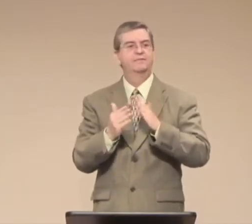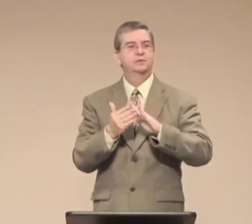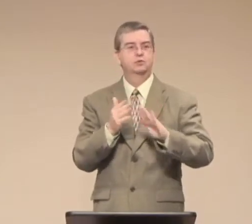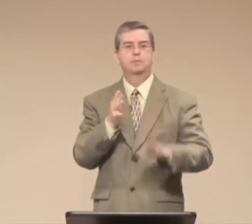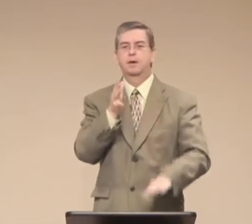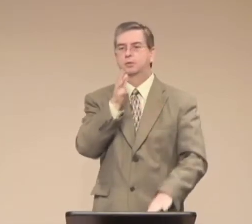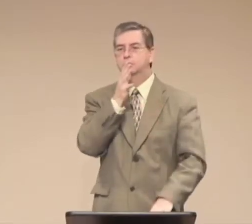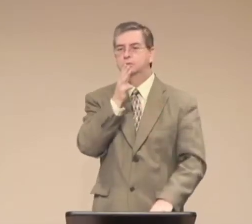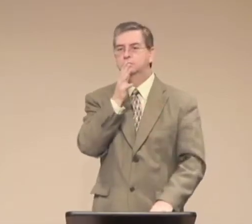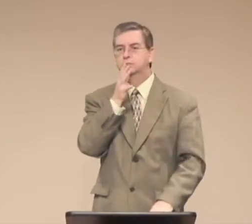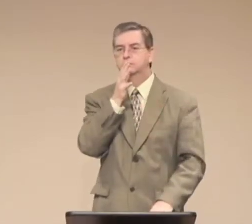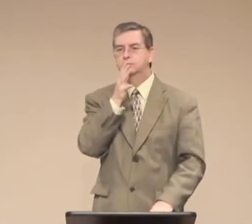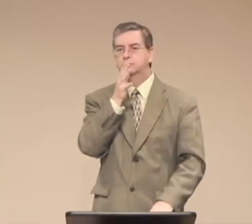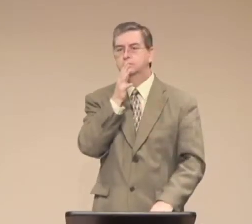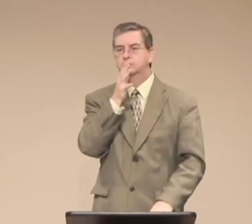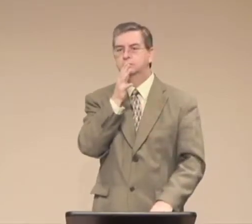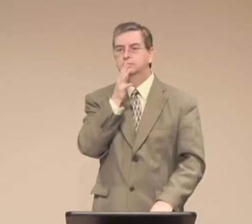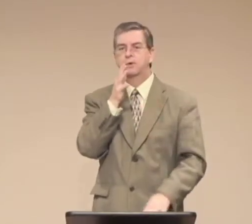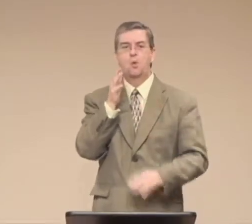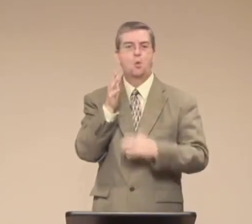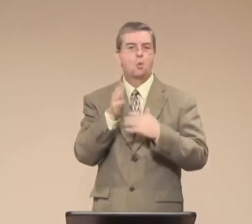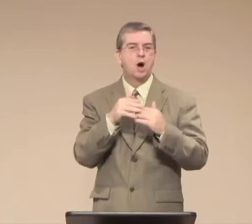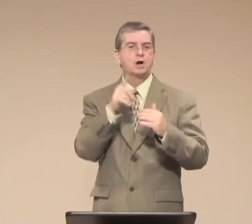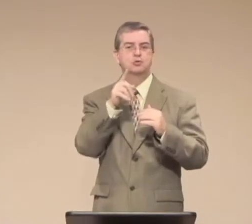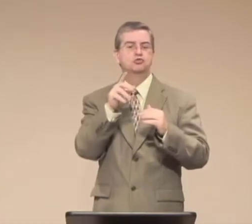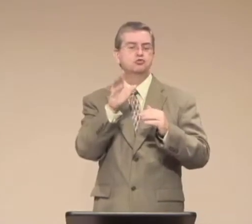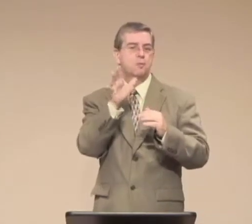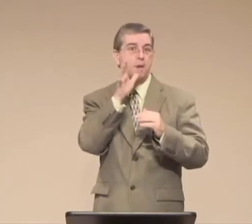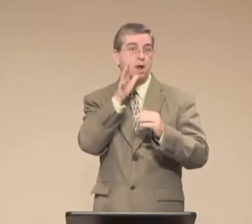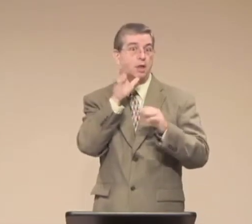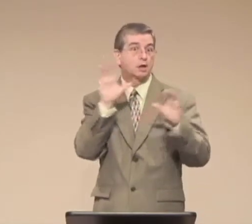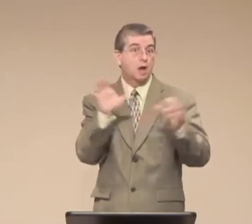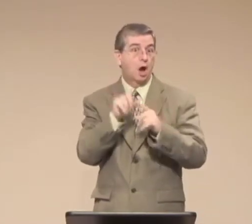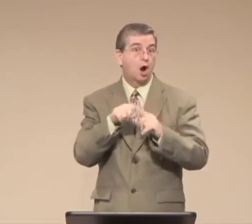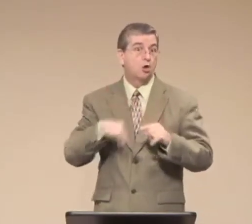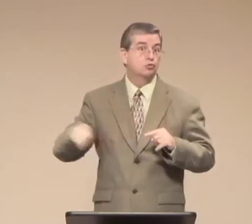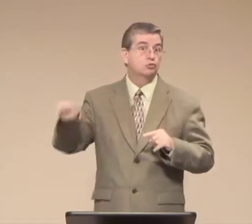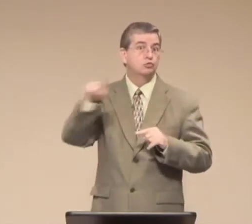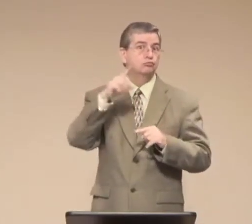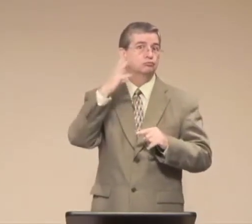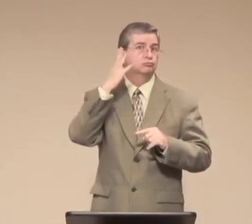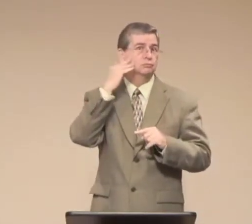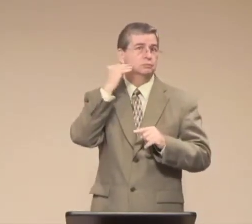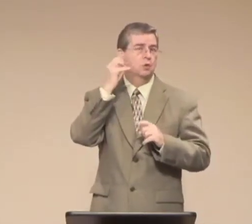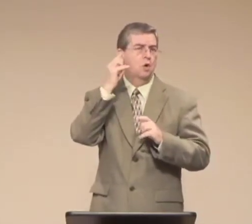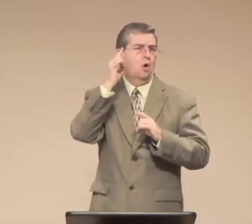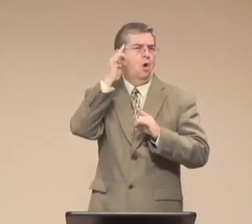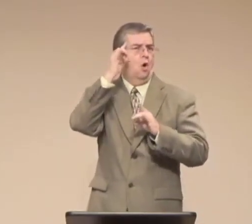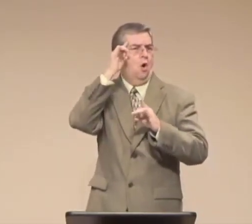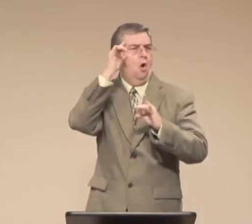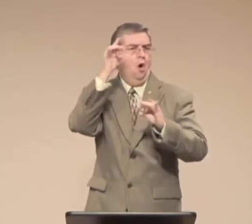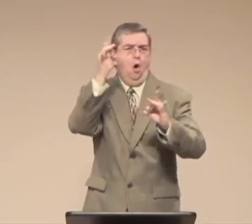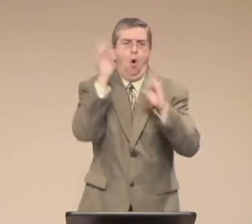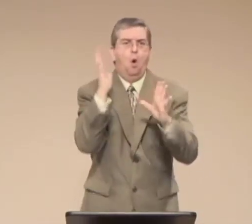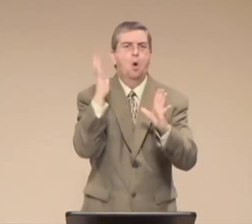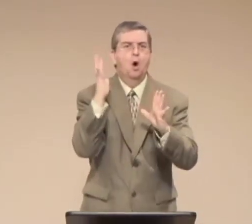The Bible clearly says that you need to forgive. You need to forgive your mom. Or